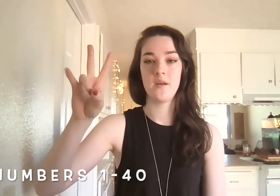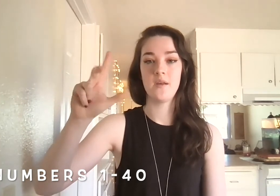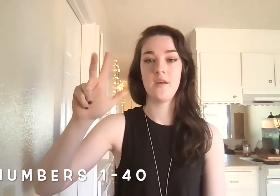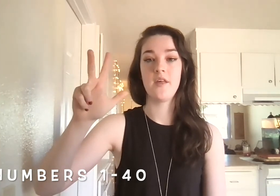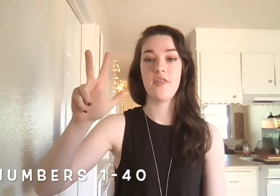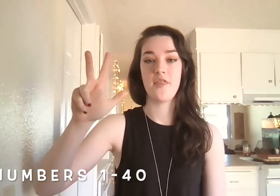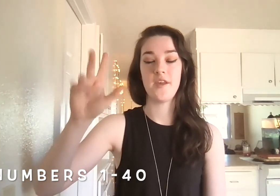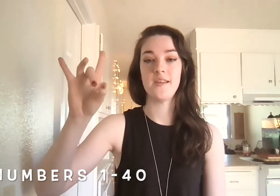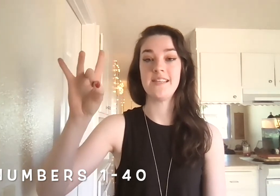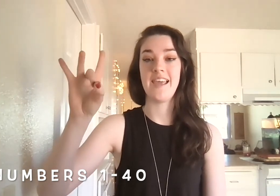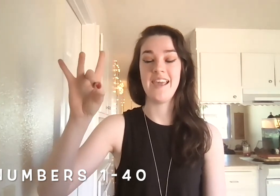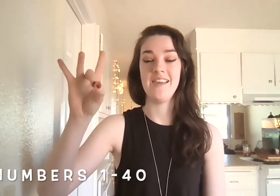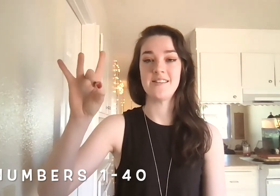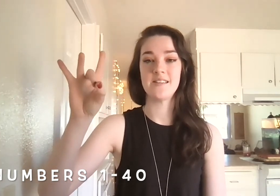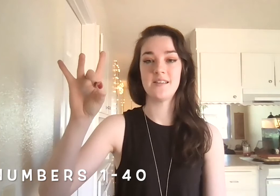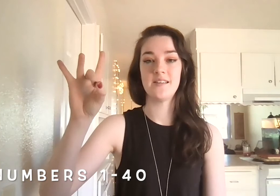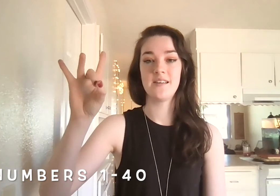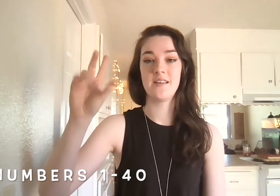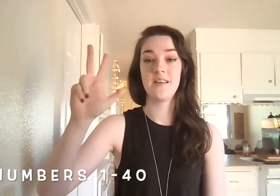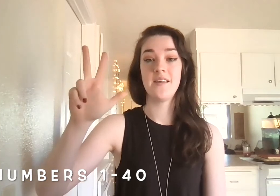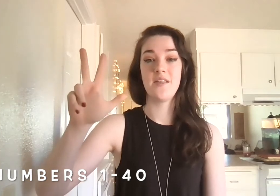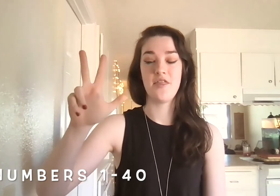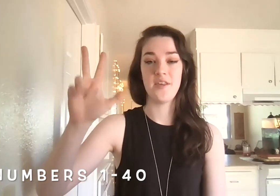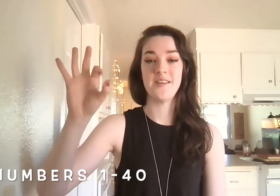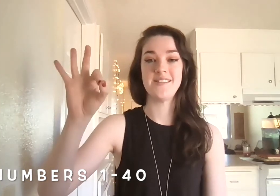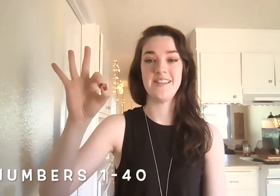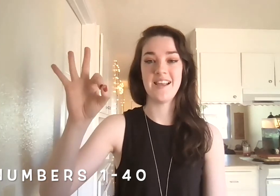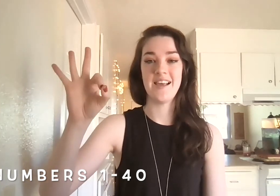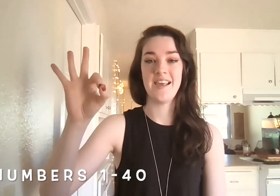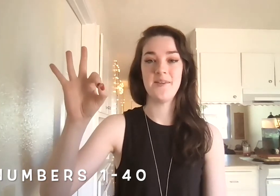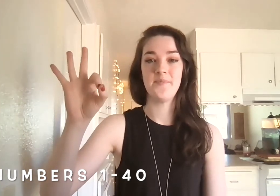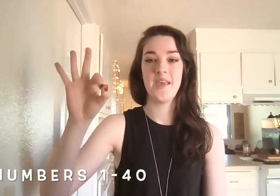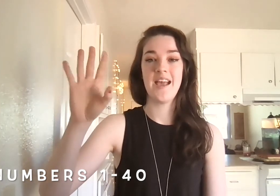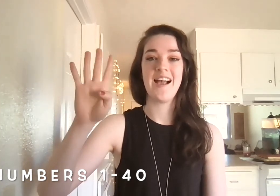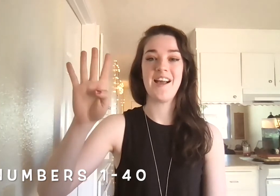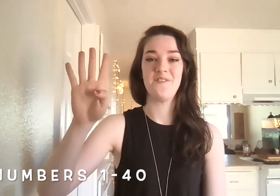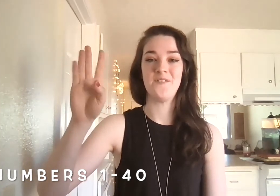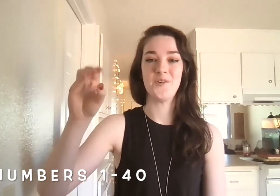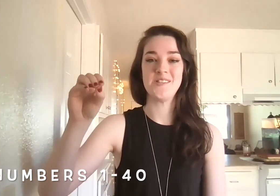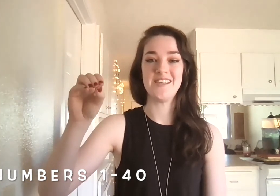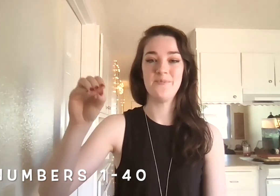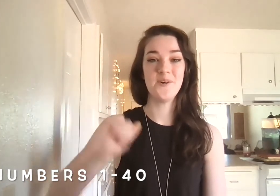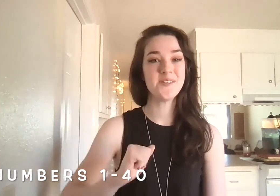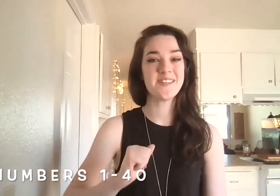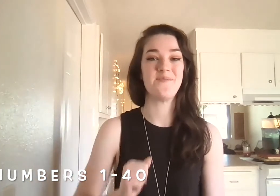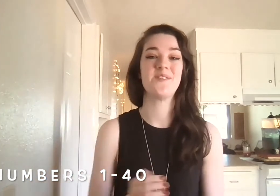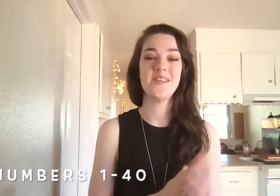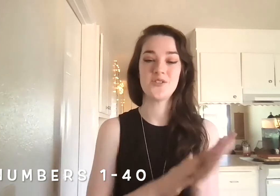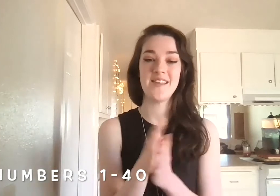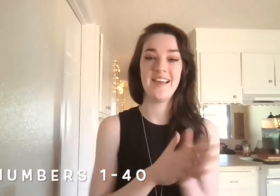38, 39, 30. And 40. Awesome. So let's try that a